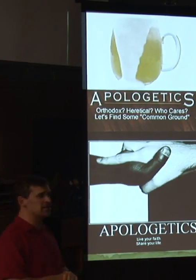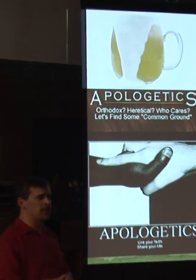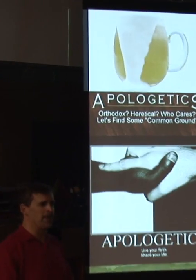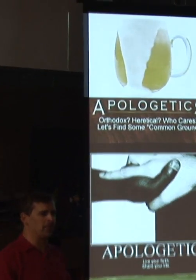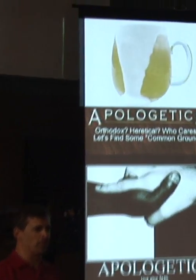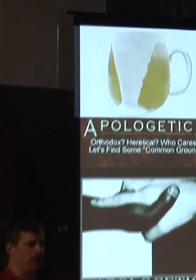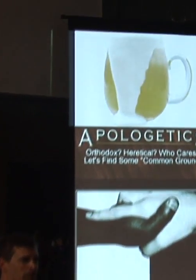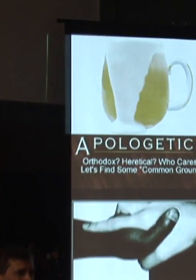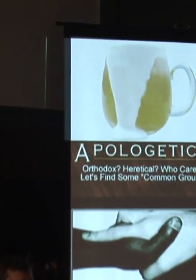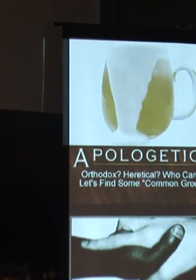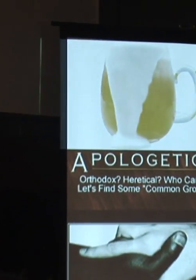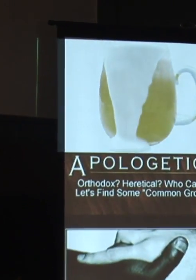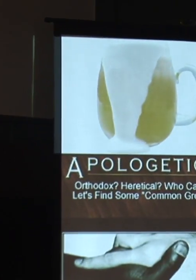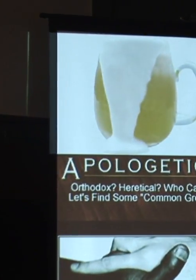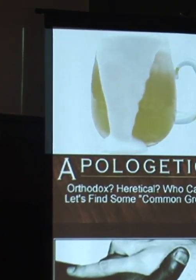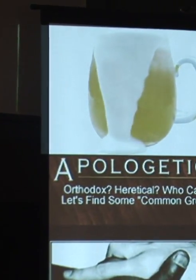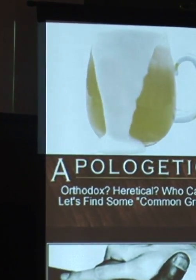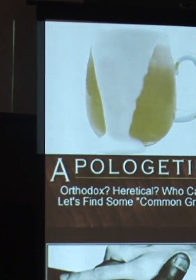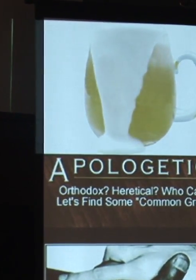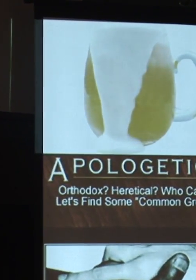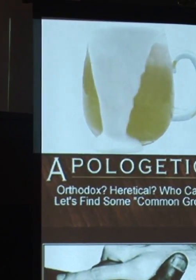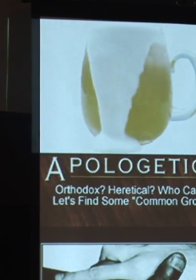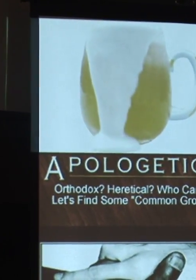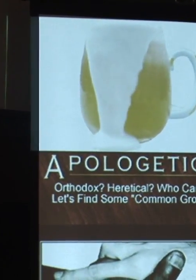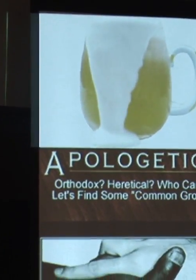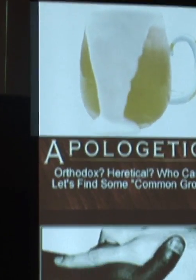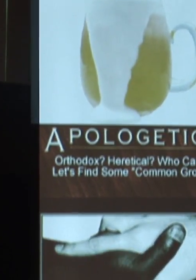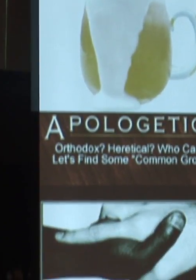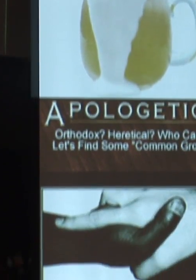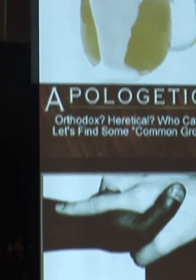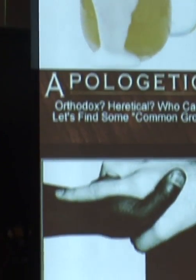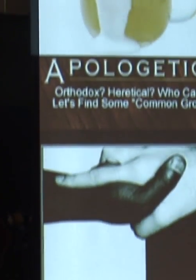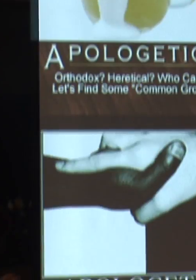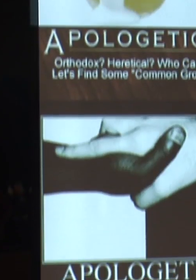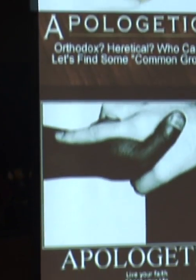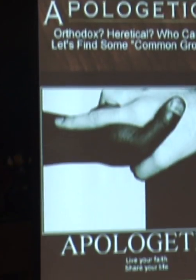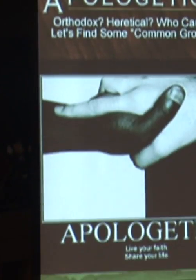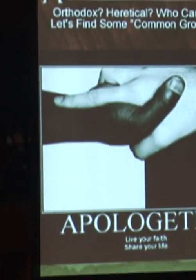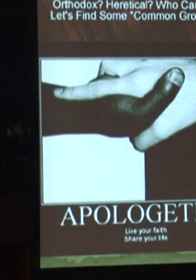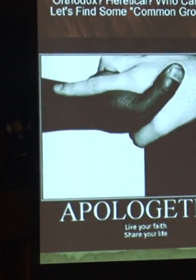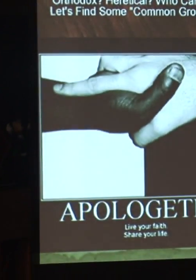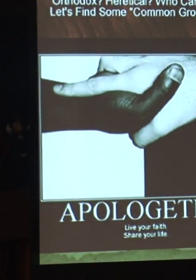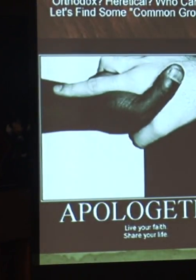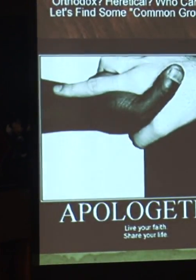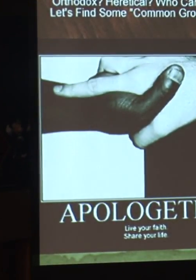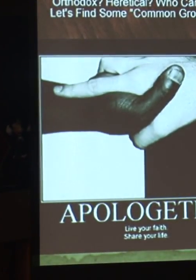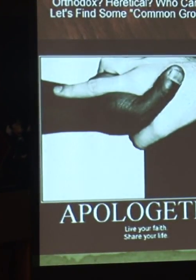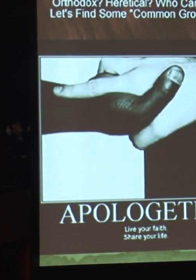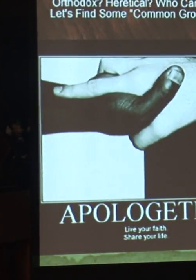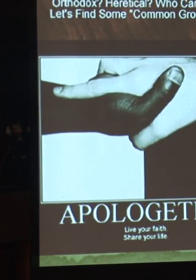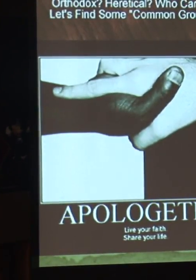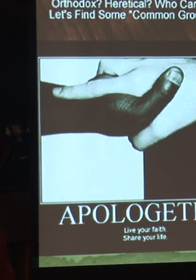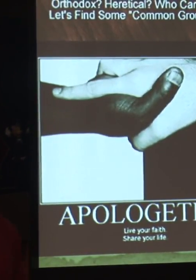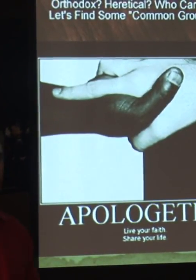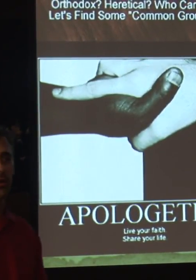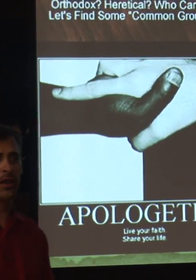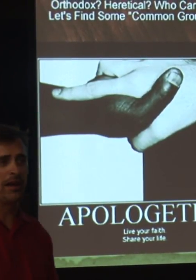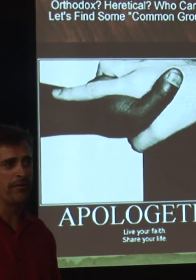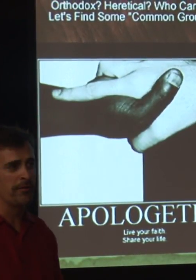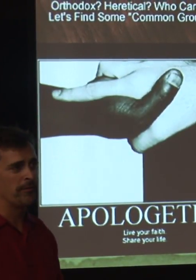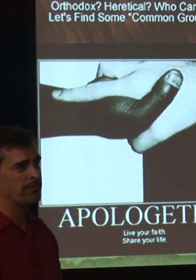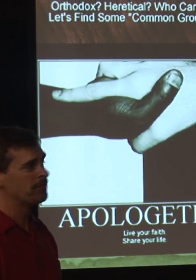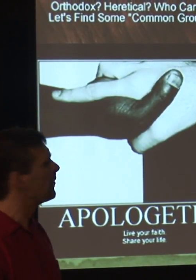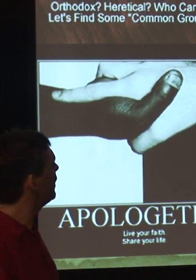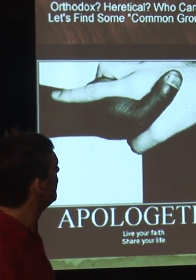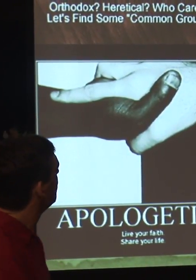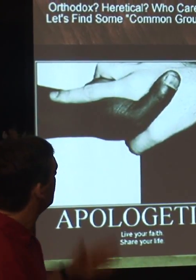Let's find some common ground. The bottom slide is the response is those. So this one apologetics says, live your faith, share your